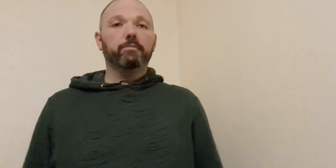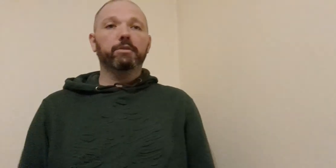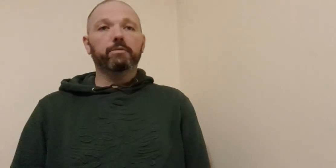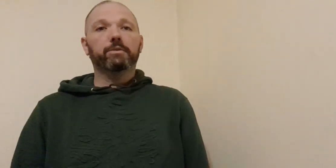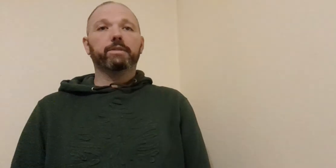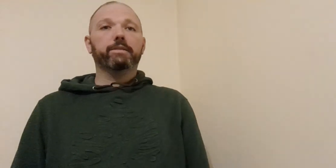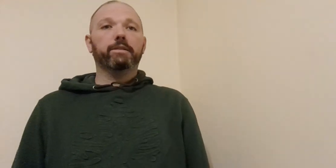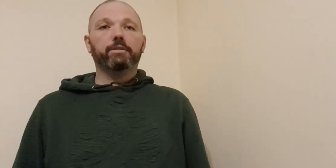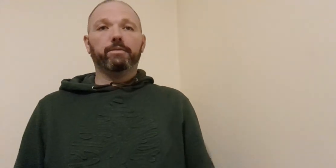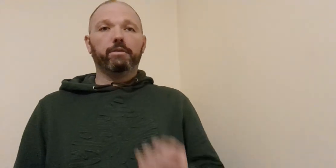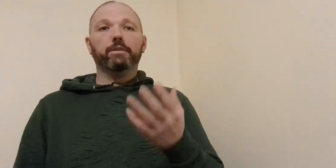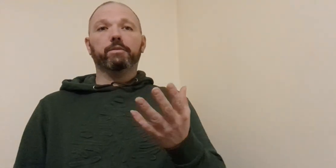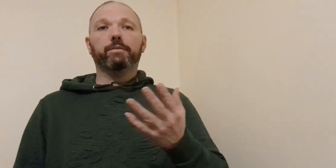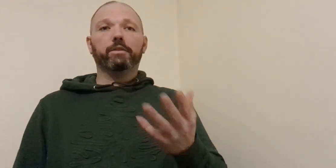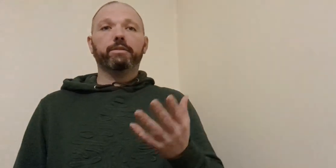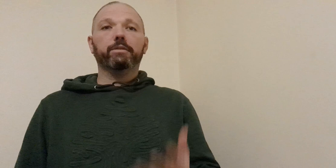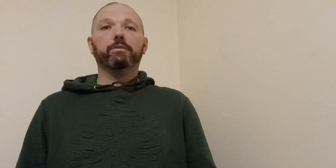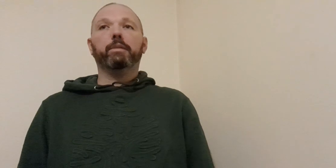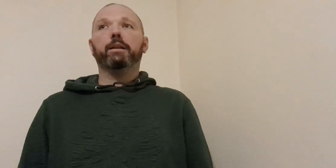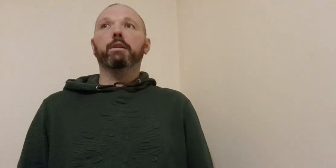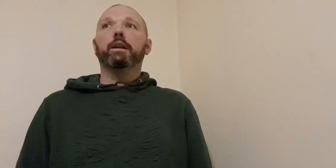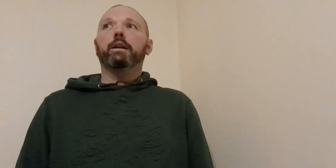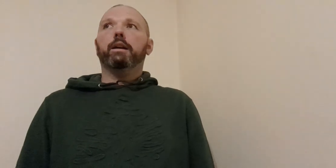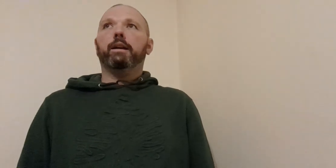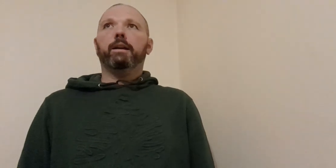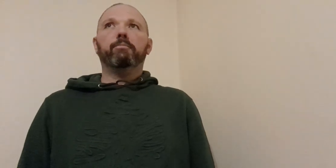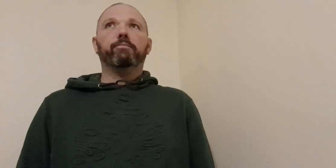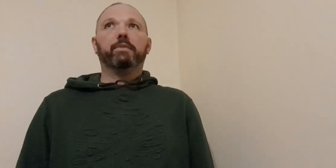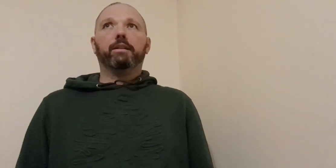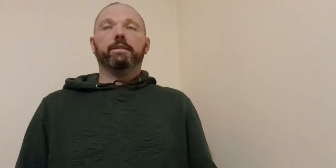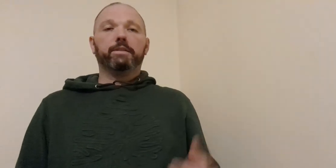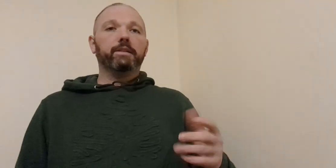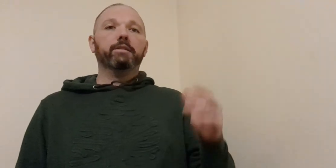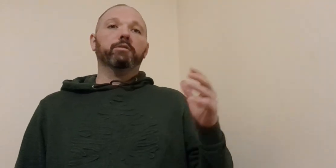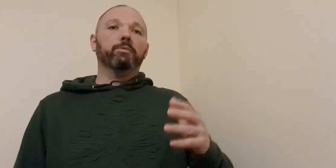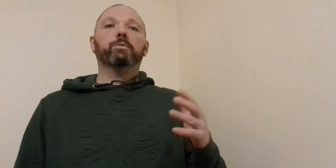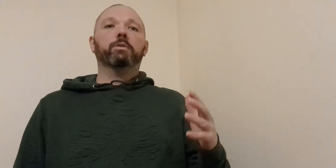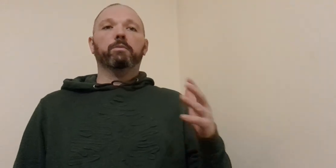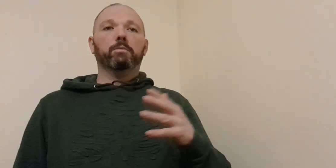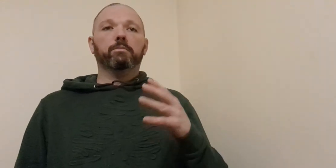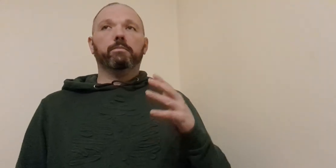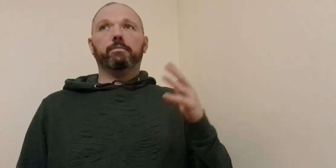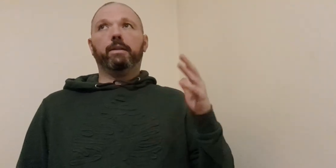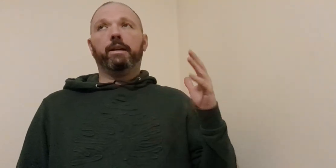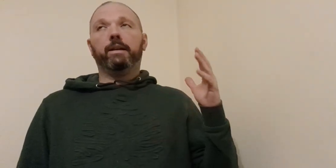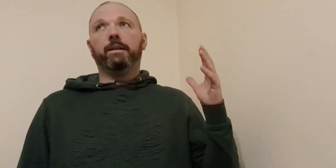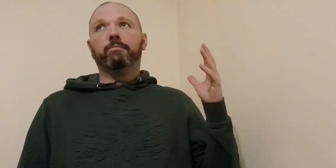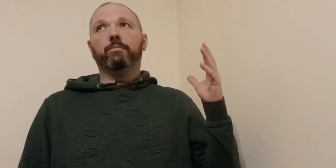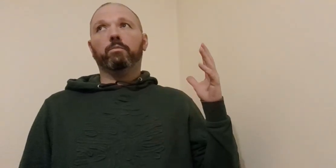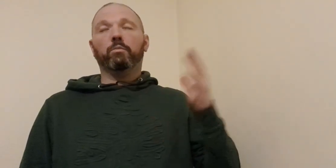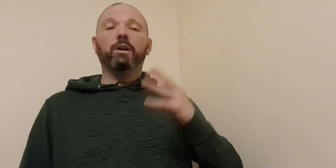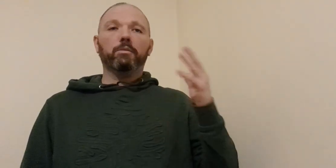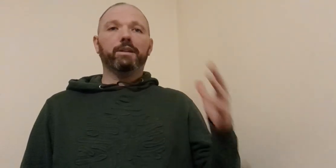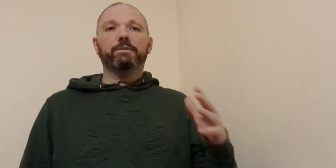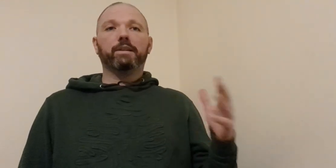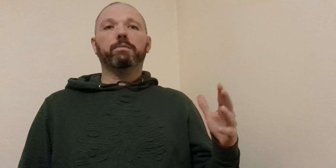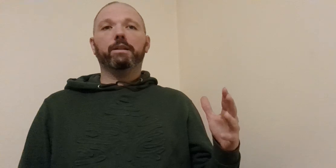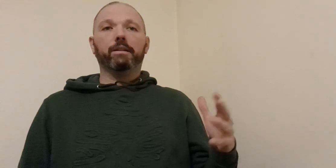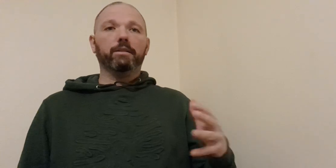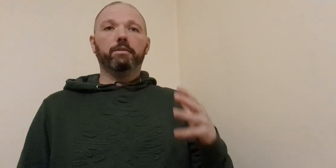a manoeuvre let's go for like with the first let's go palm. As I said like before Wong when he was explaining like